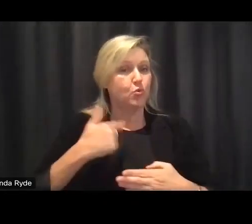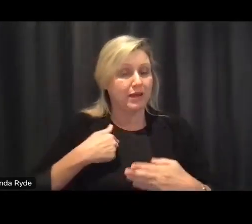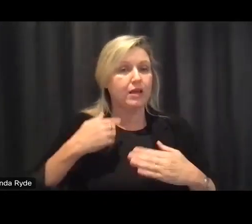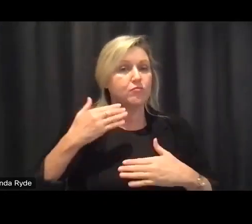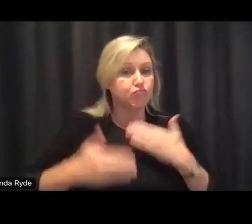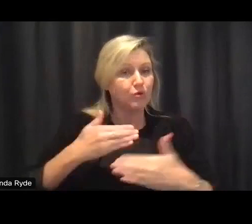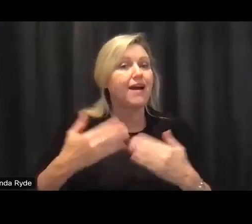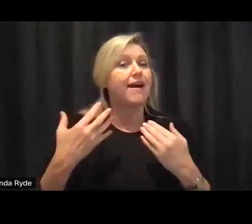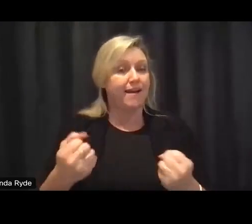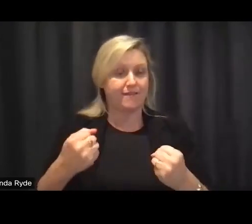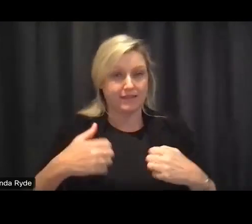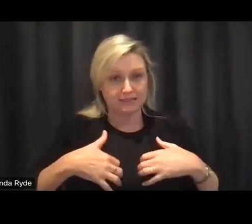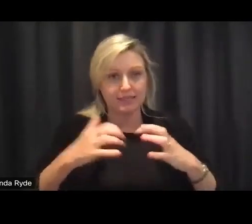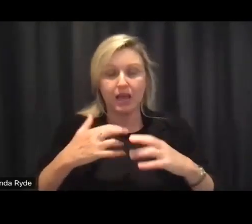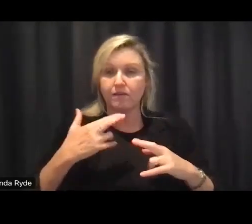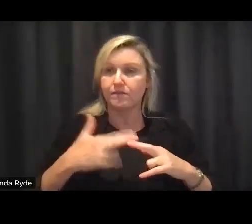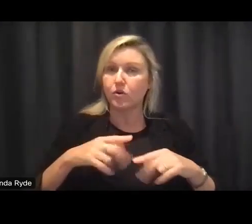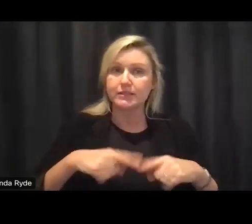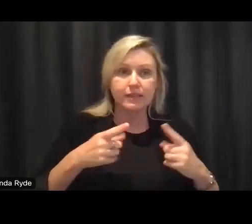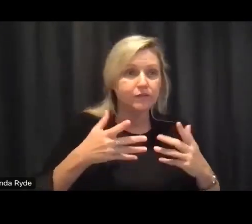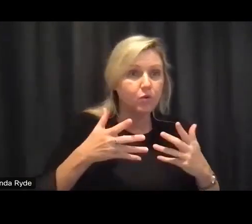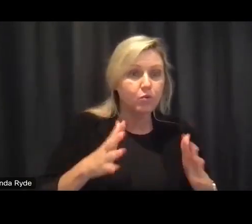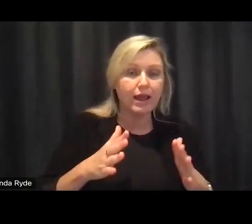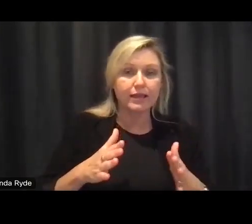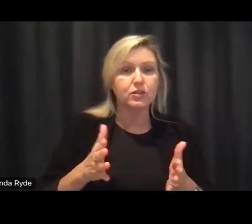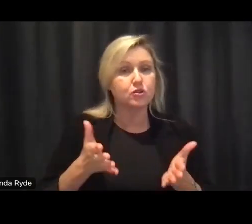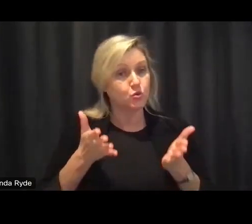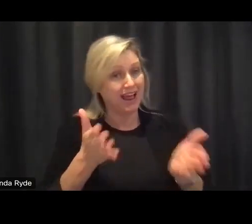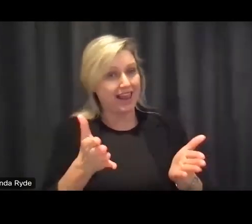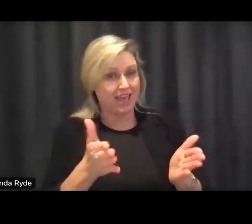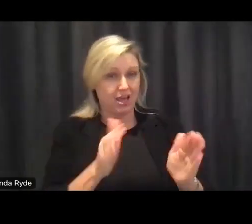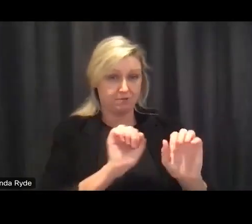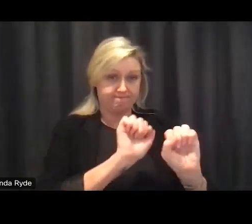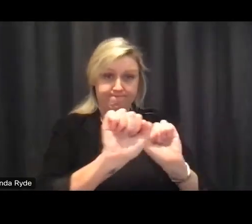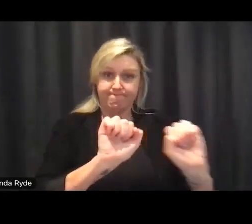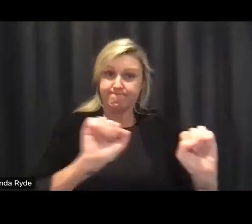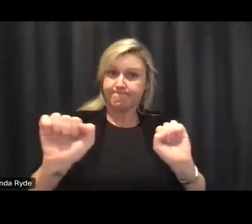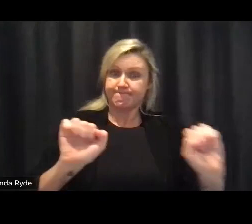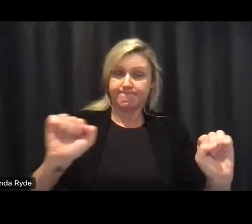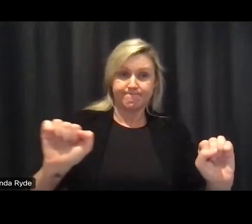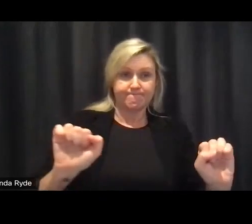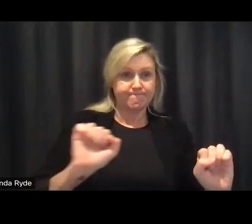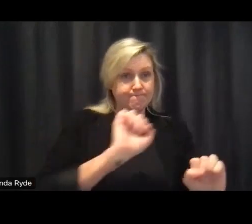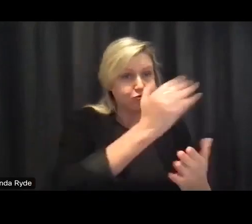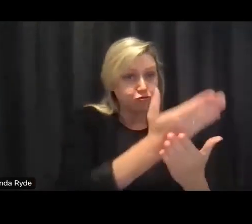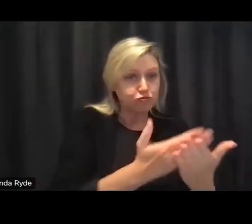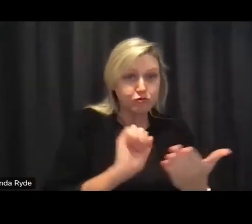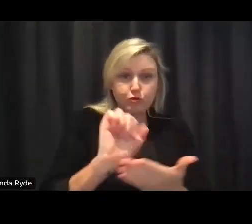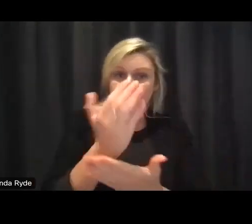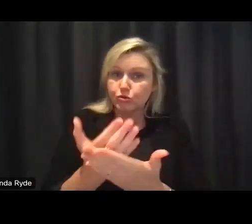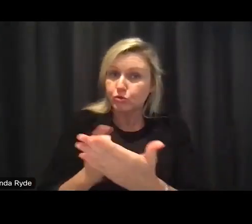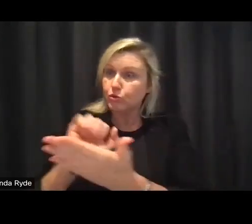kinds of places in all kinds of ways to allow those different voices to be heard so that we can get this right